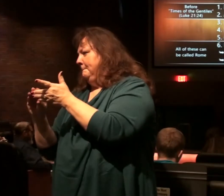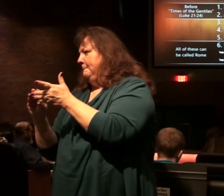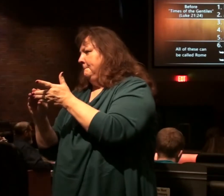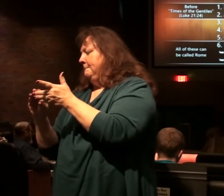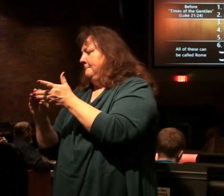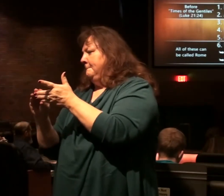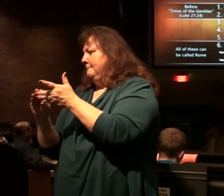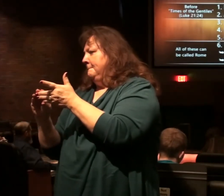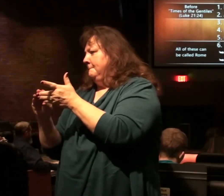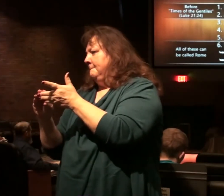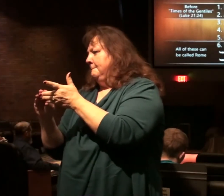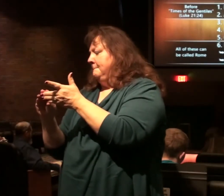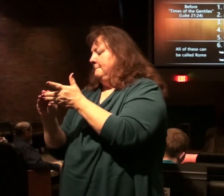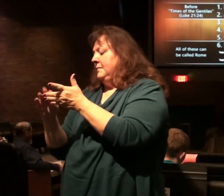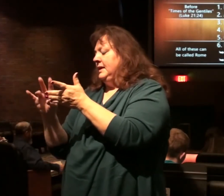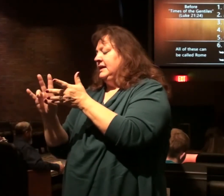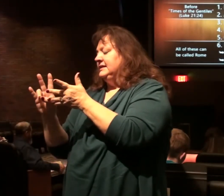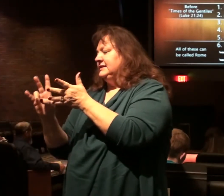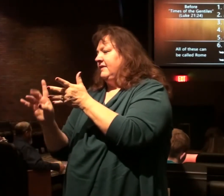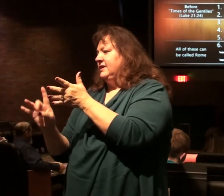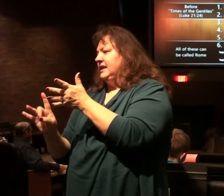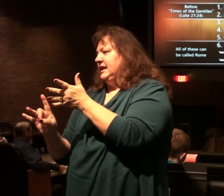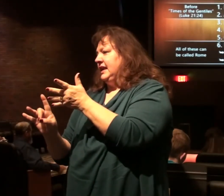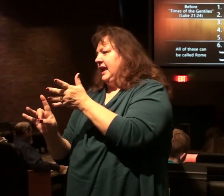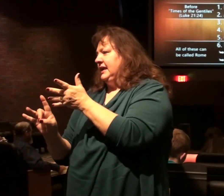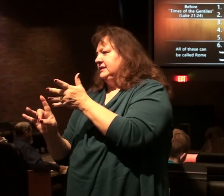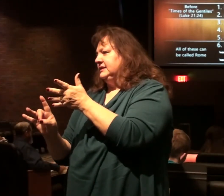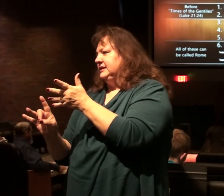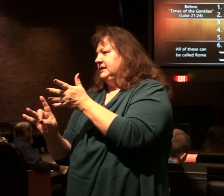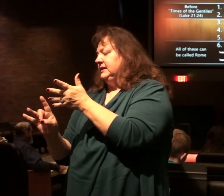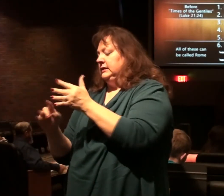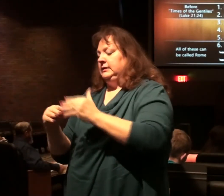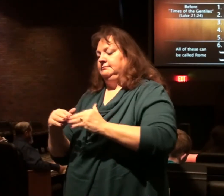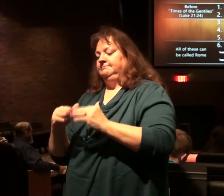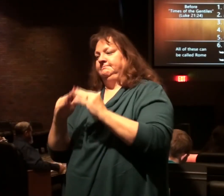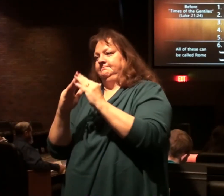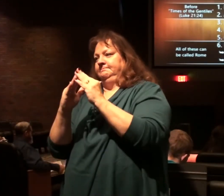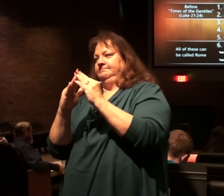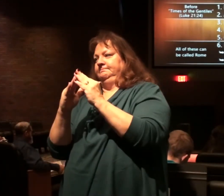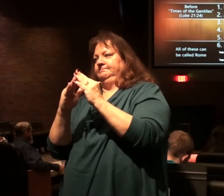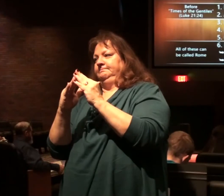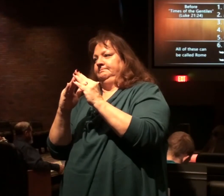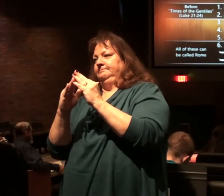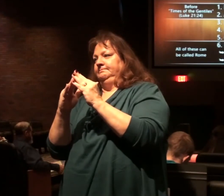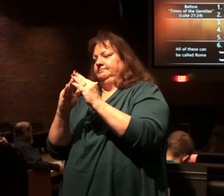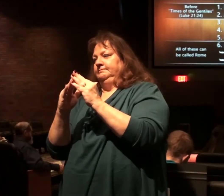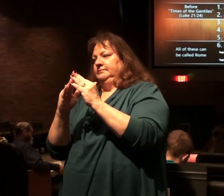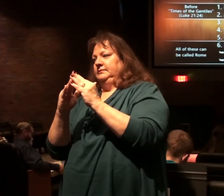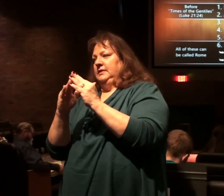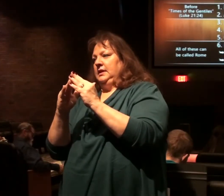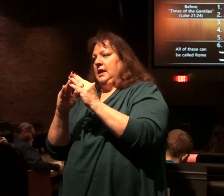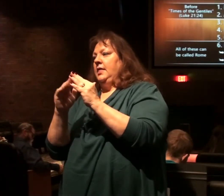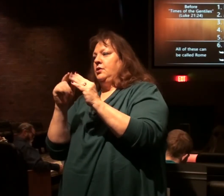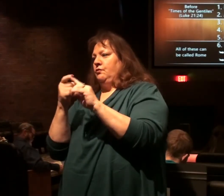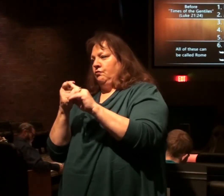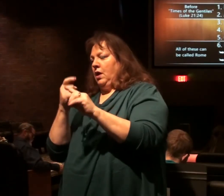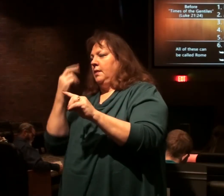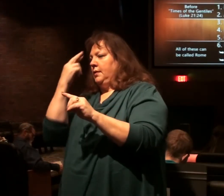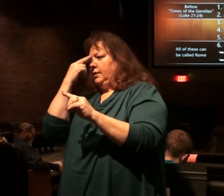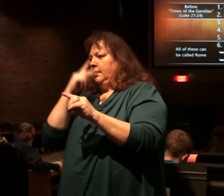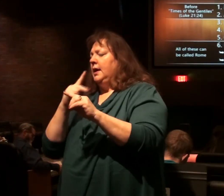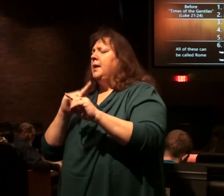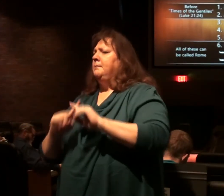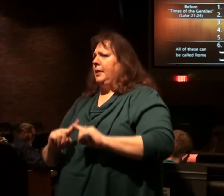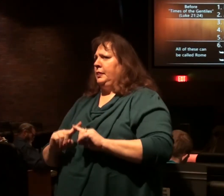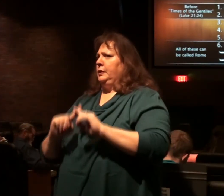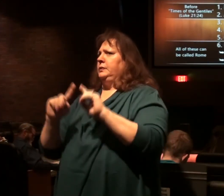Because then seven and eight are a revival of the Roman Empire. They come out of the Roman Empire. But they